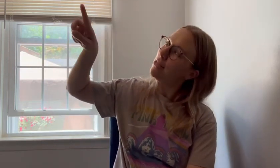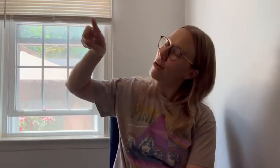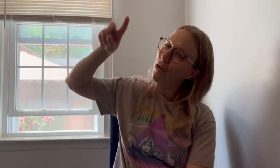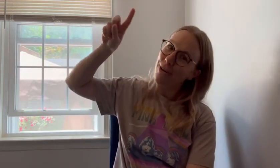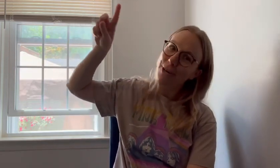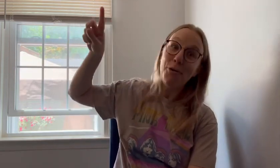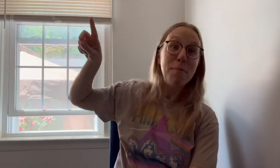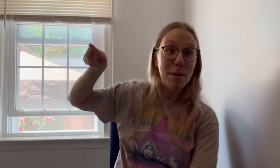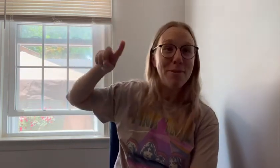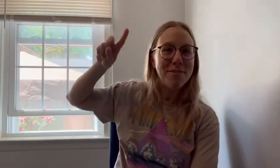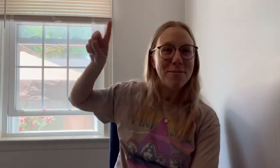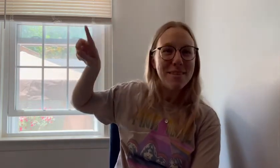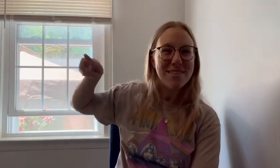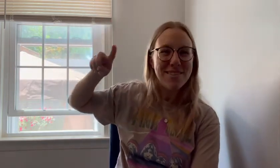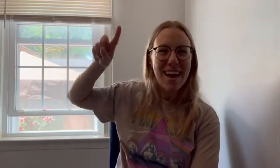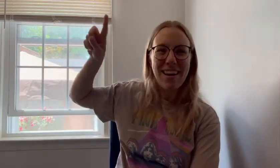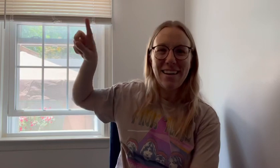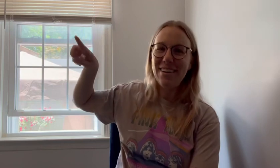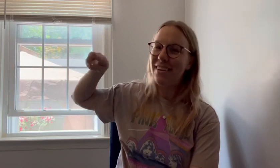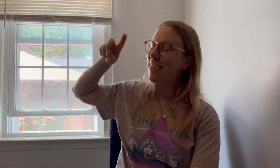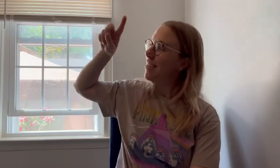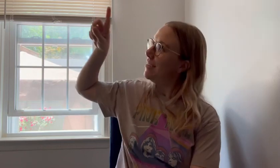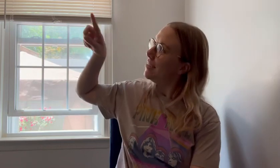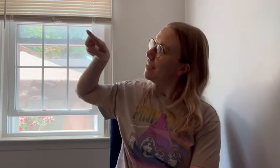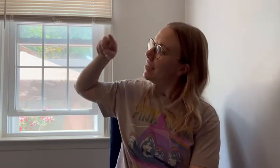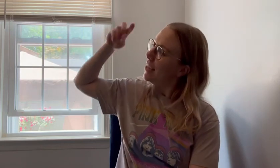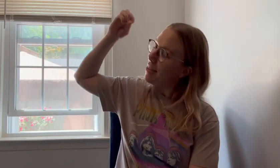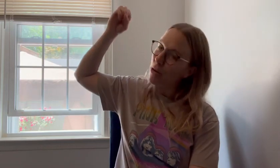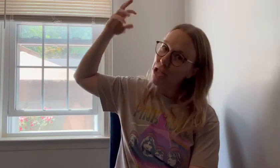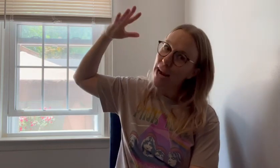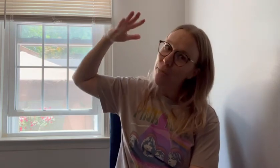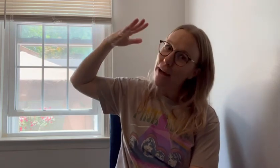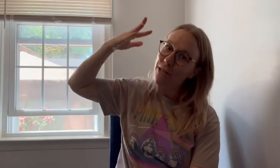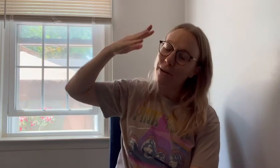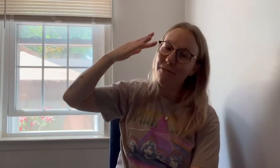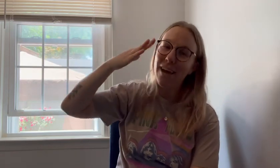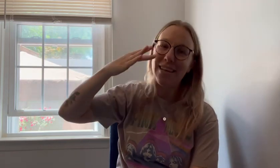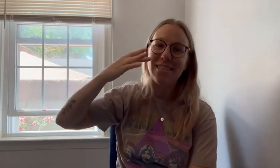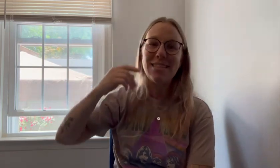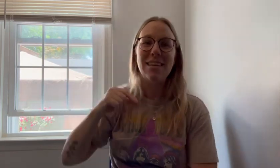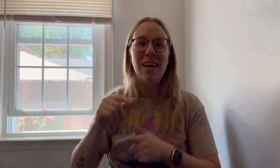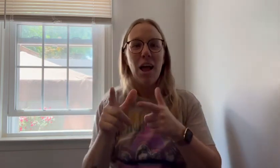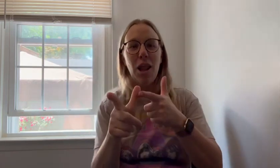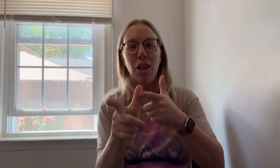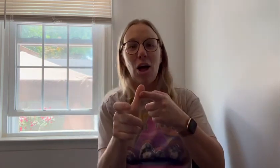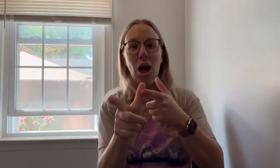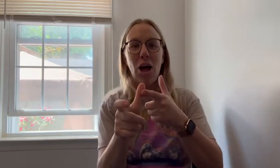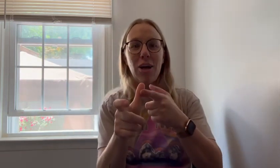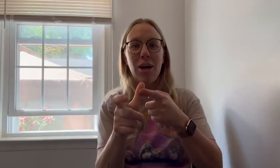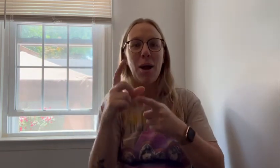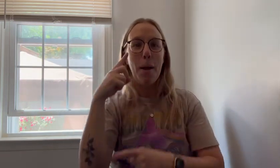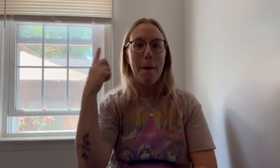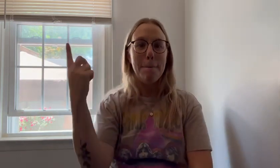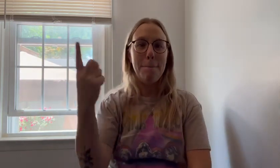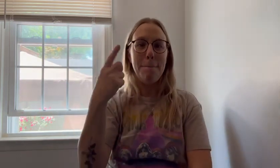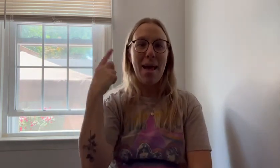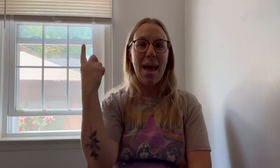circle. You remember from Mr. Sun. And then we shine it back to our face. Long May